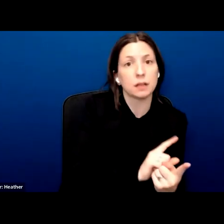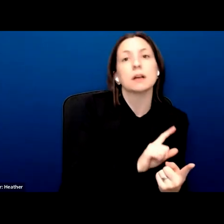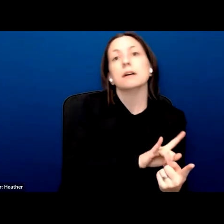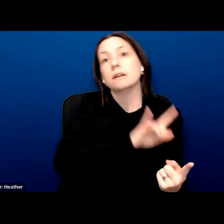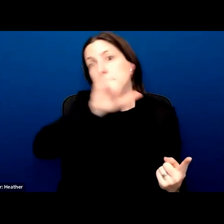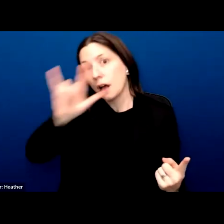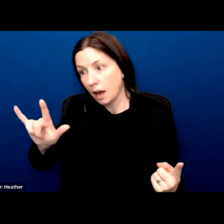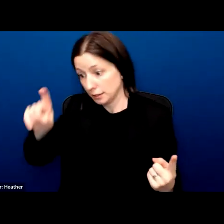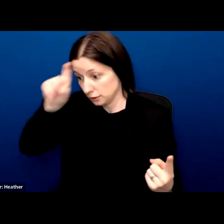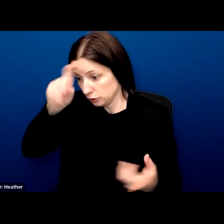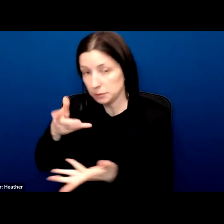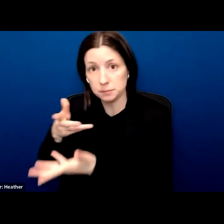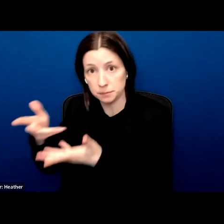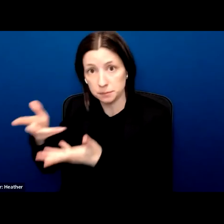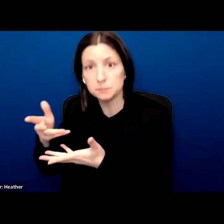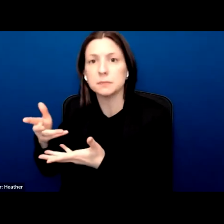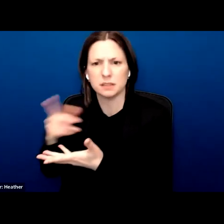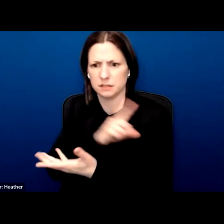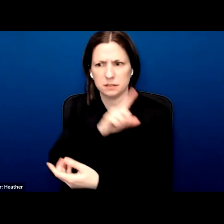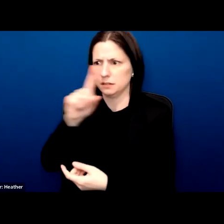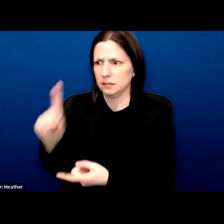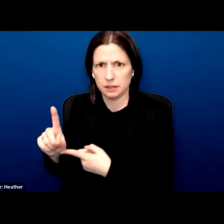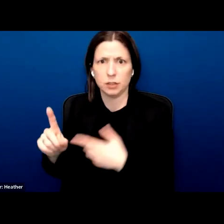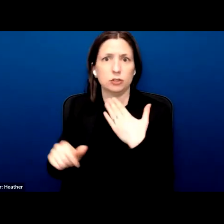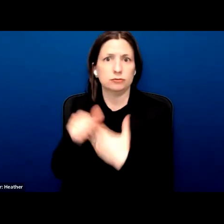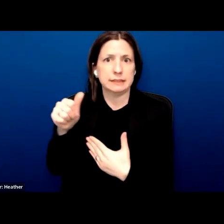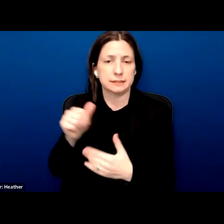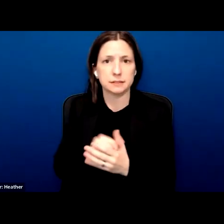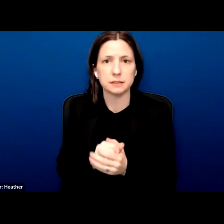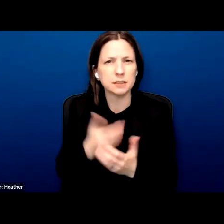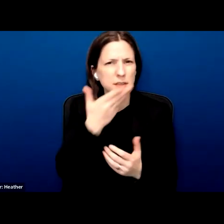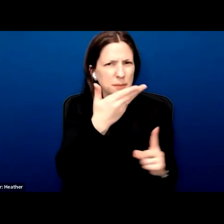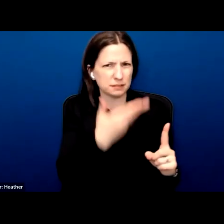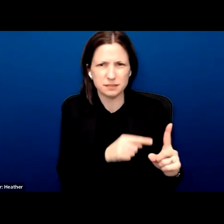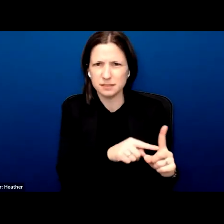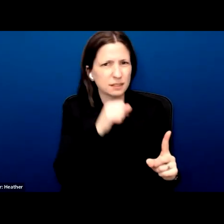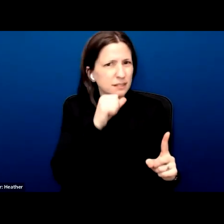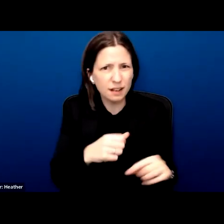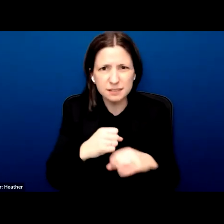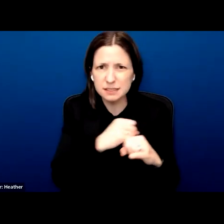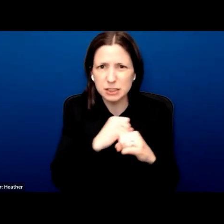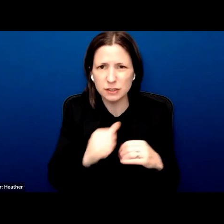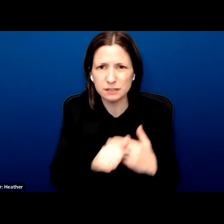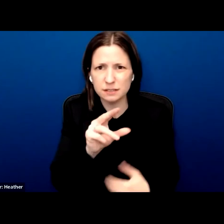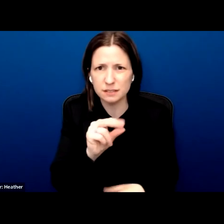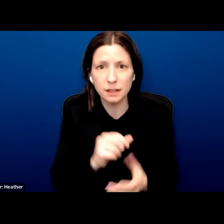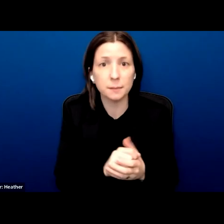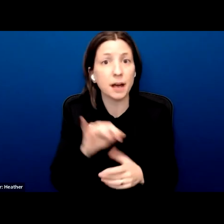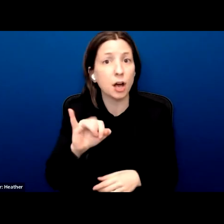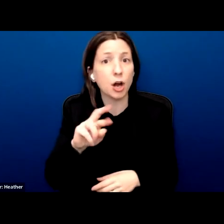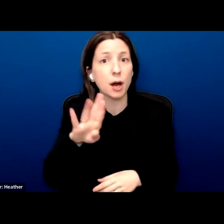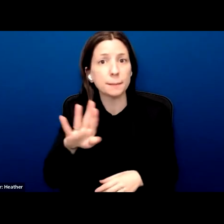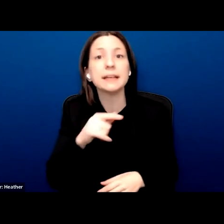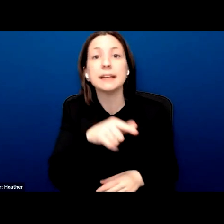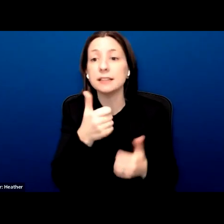there, placing his family at risk. Abdurrahman was not a security threat to Canada, yet the IRB renewed his attention with each